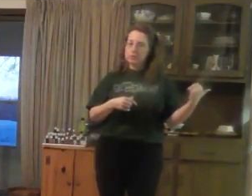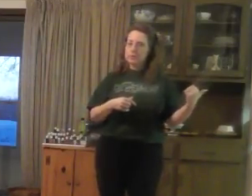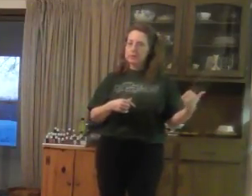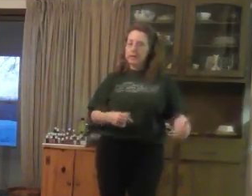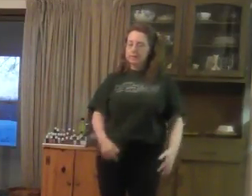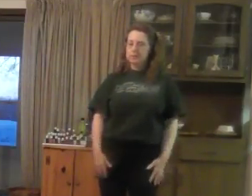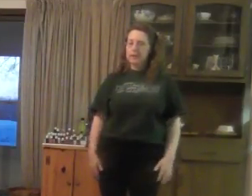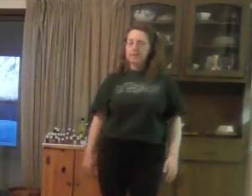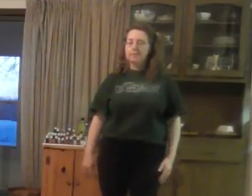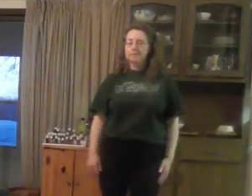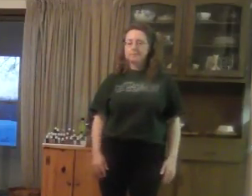move to the left, okay?